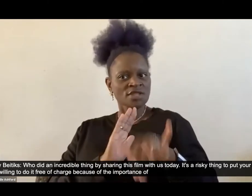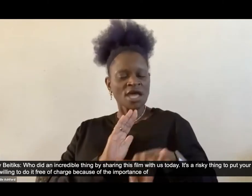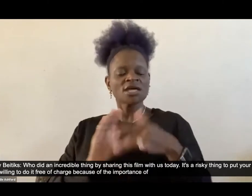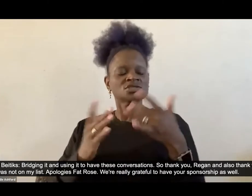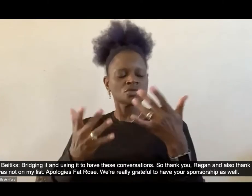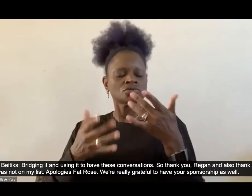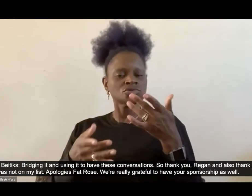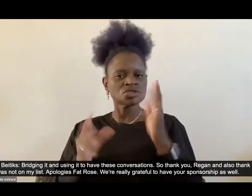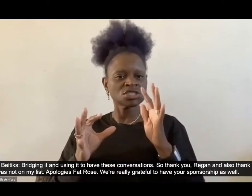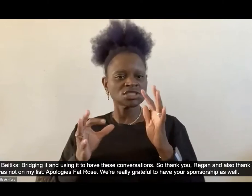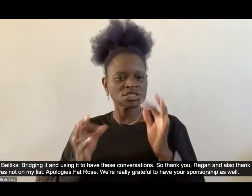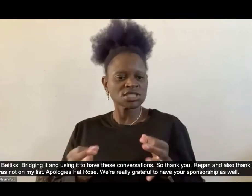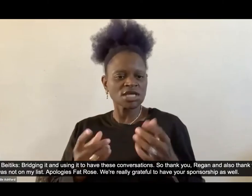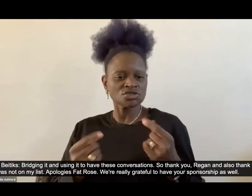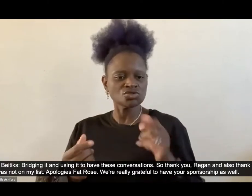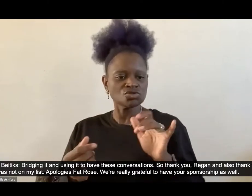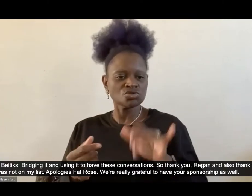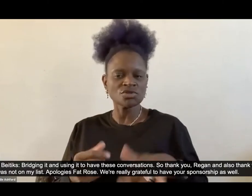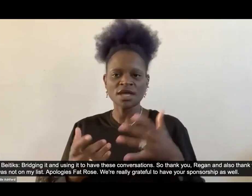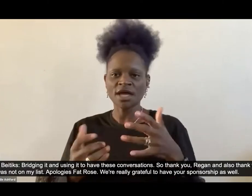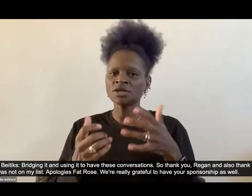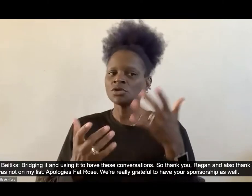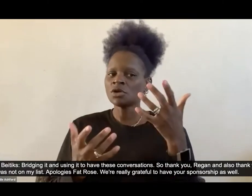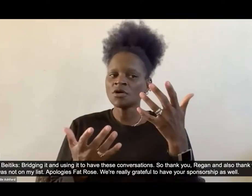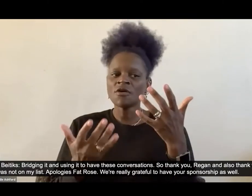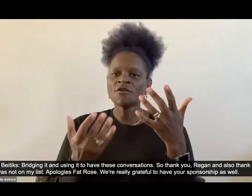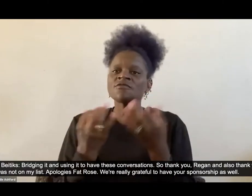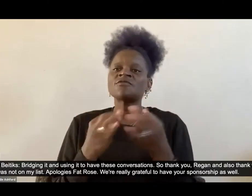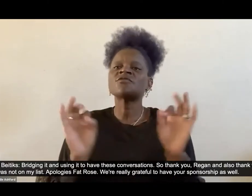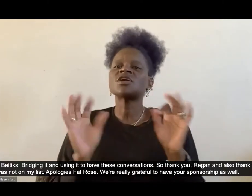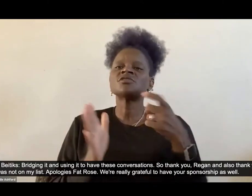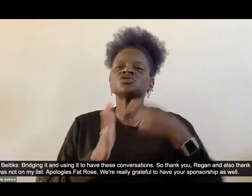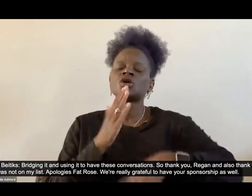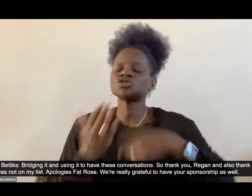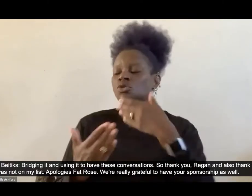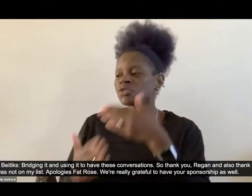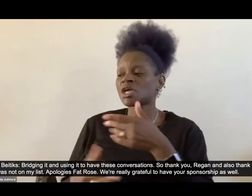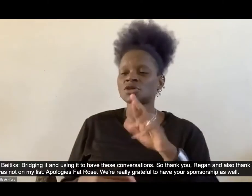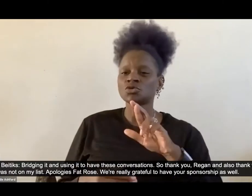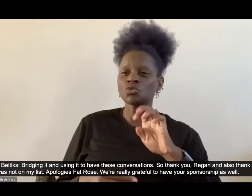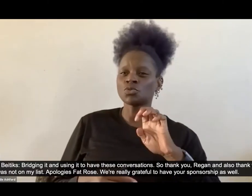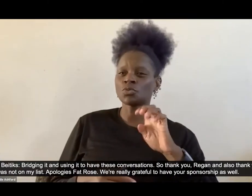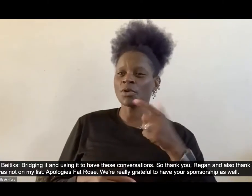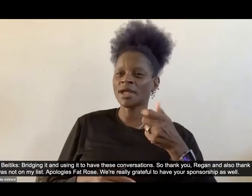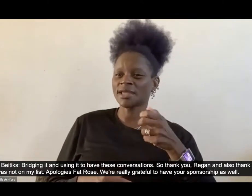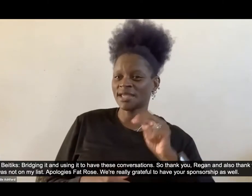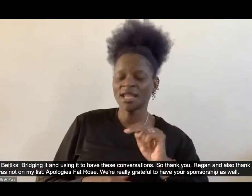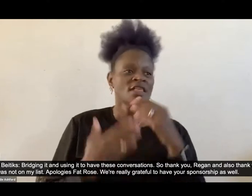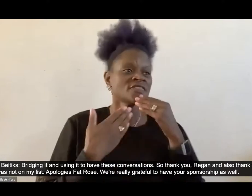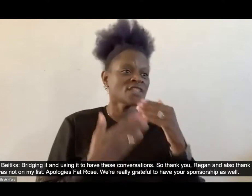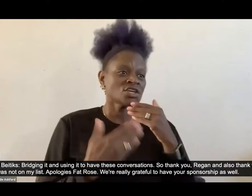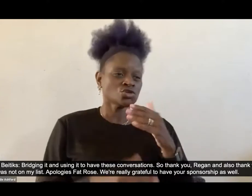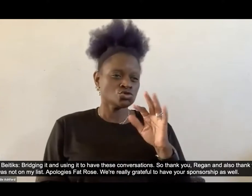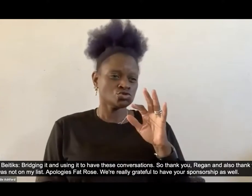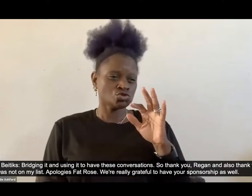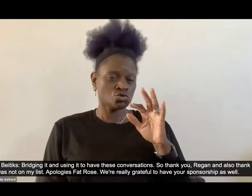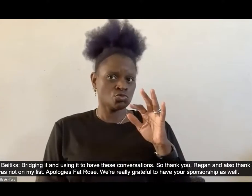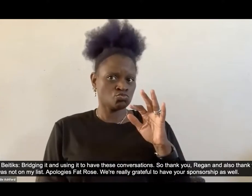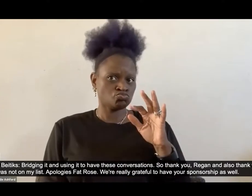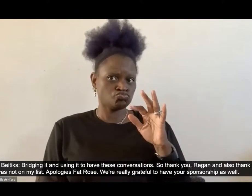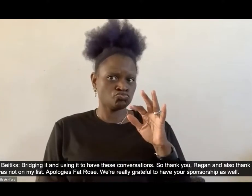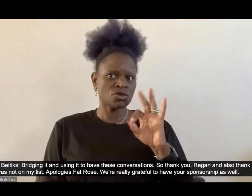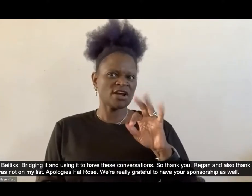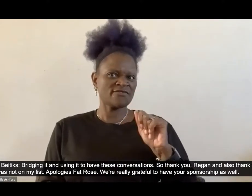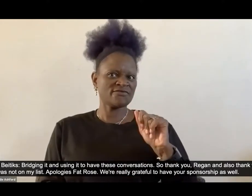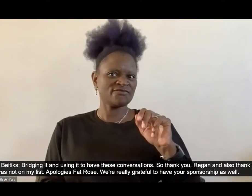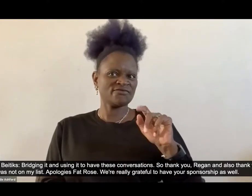of bridging it and using it to have these conversations. So thank you, Regan. And also thank you to Fat Rose that was not on my list. Apologies, Fat